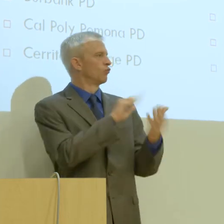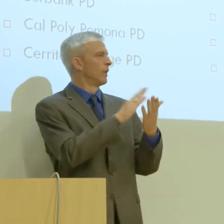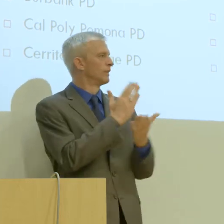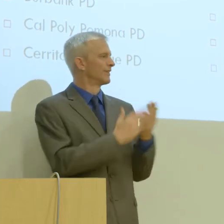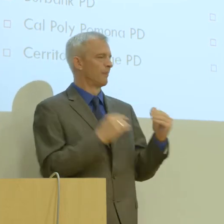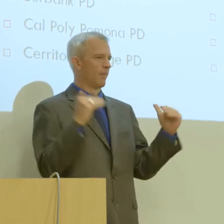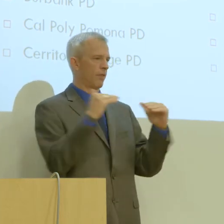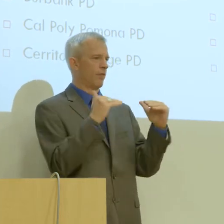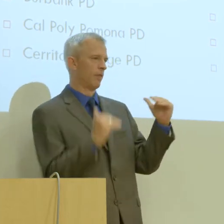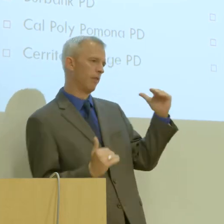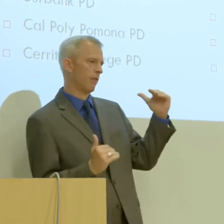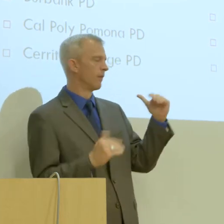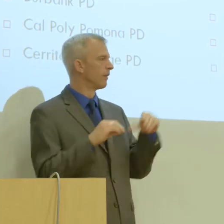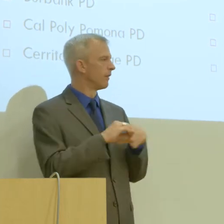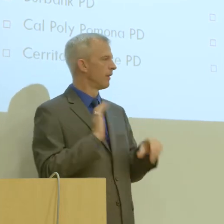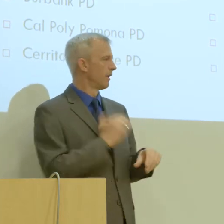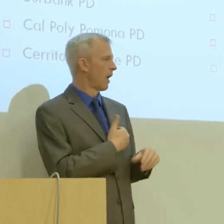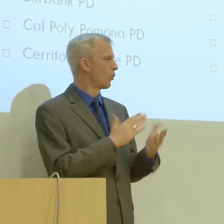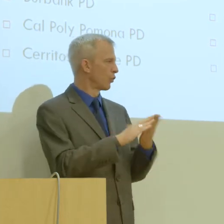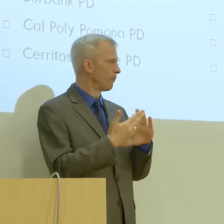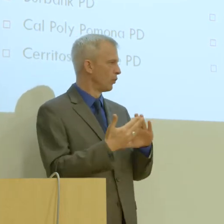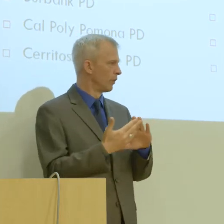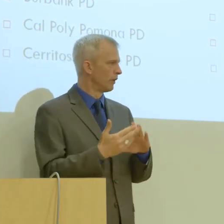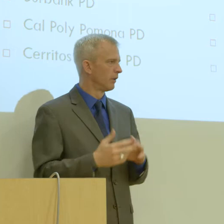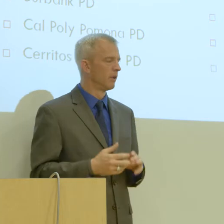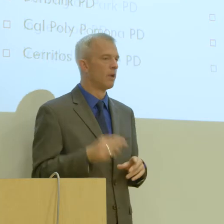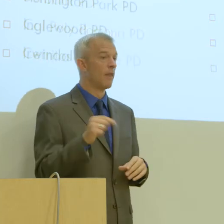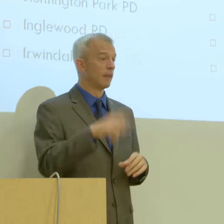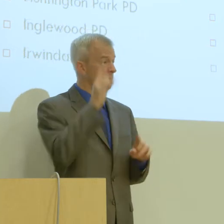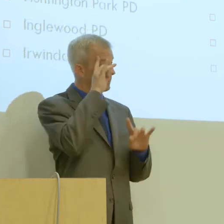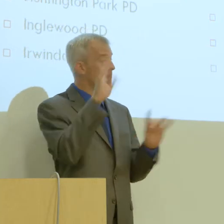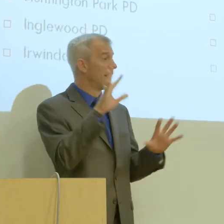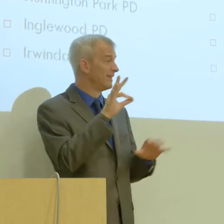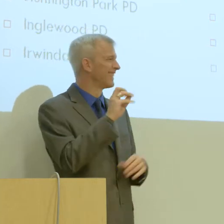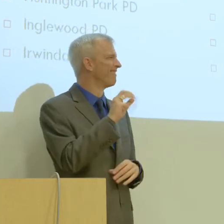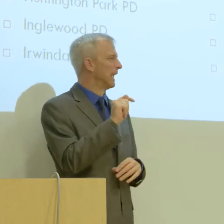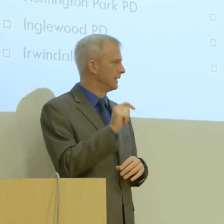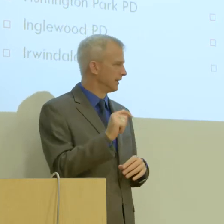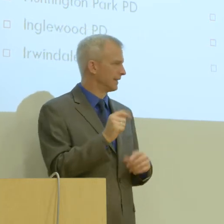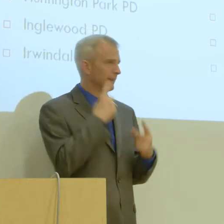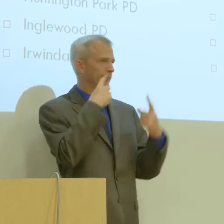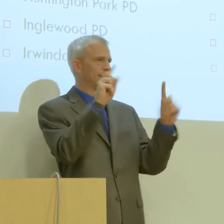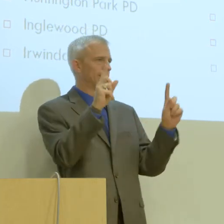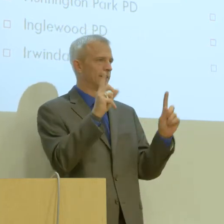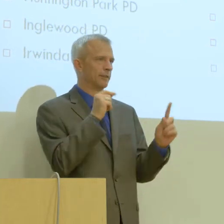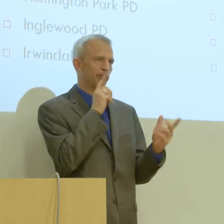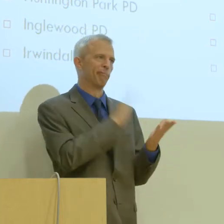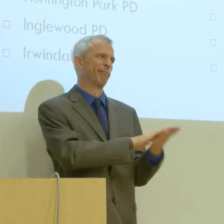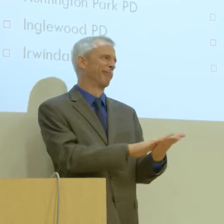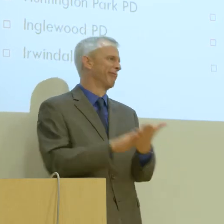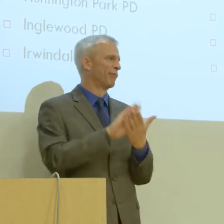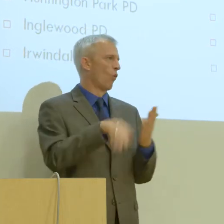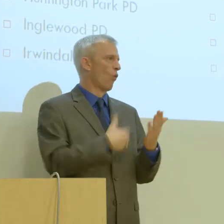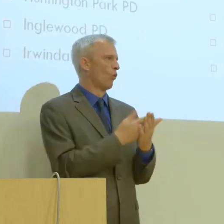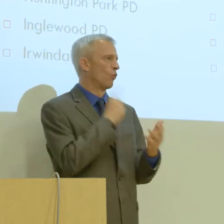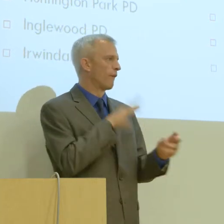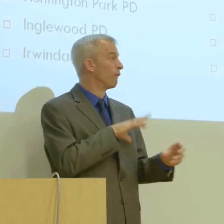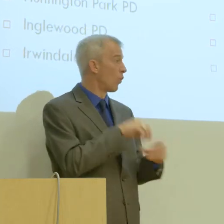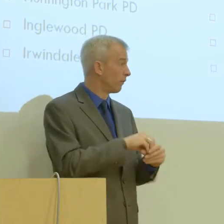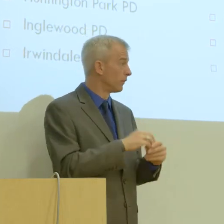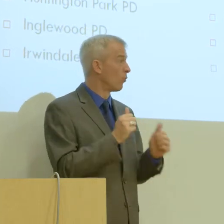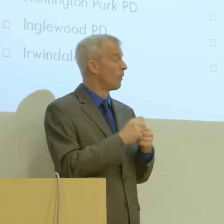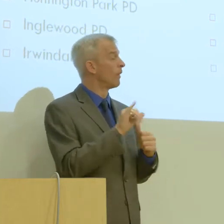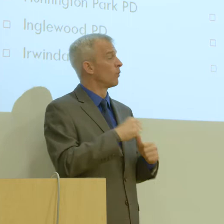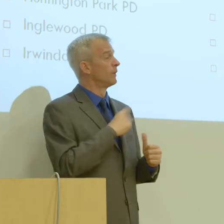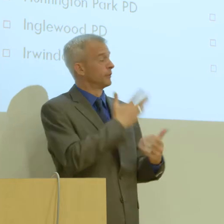this is an amazing feat and one that is commendable to everybody who's involved. With that, I'd like to say thank